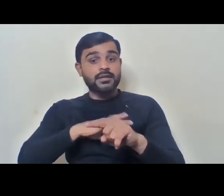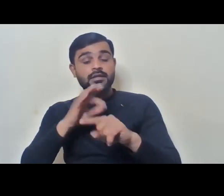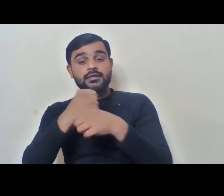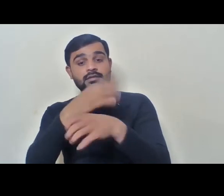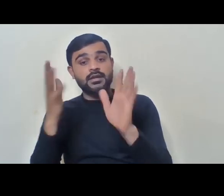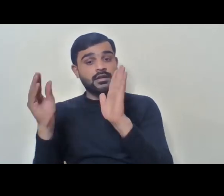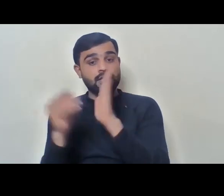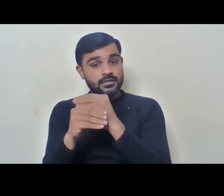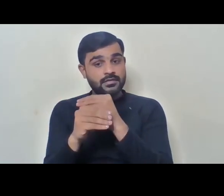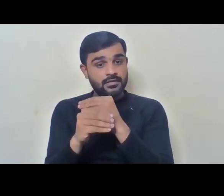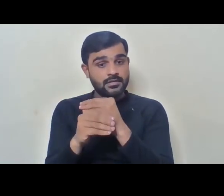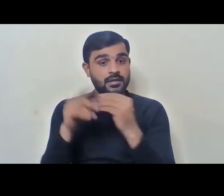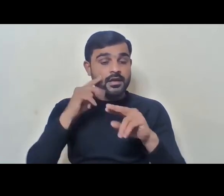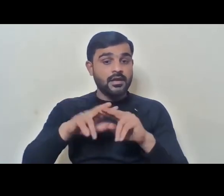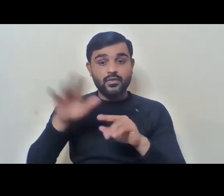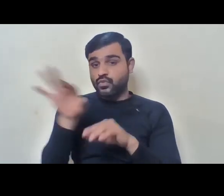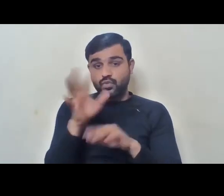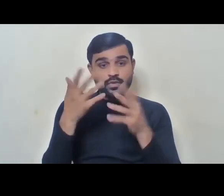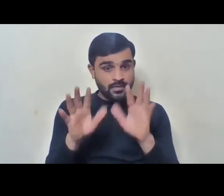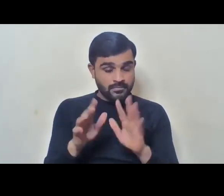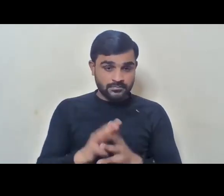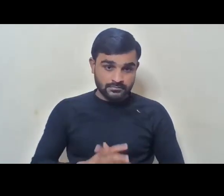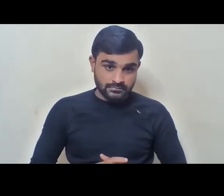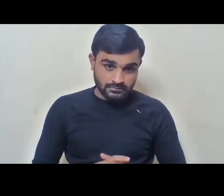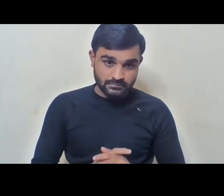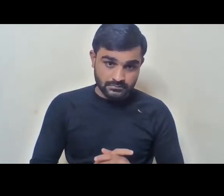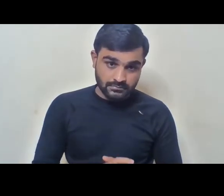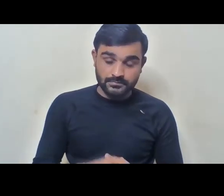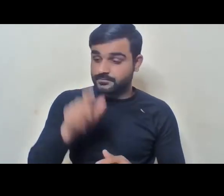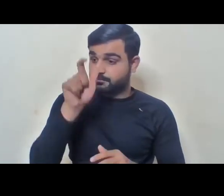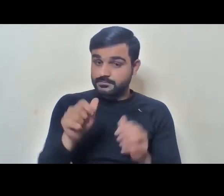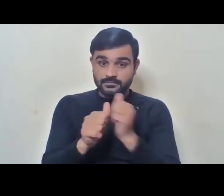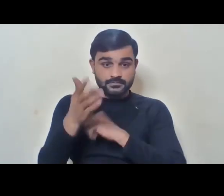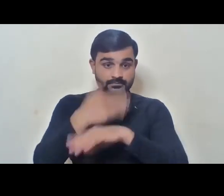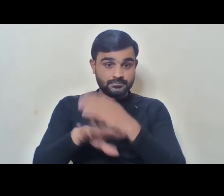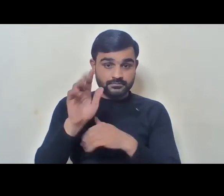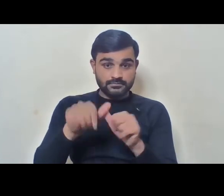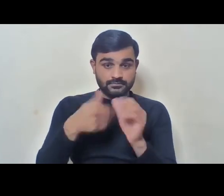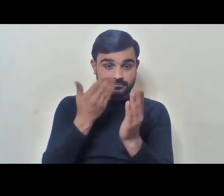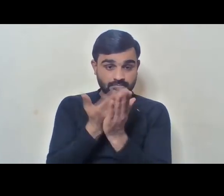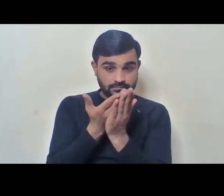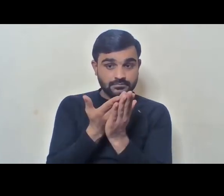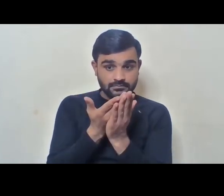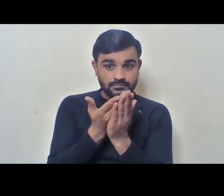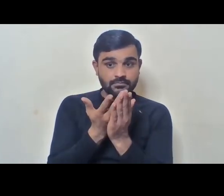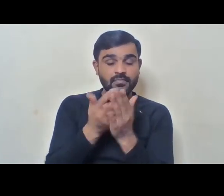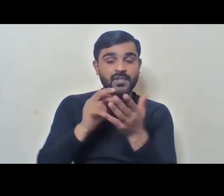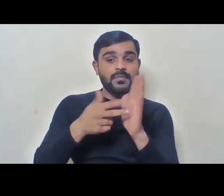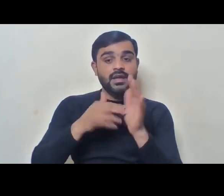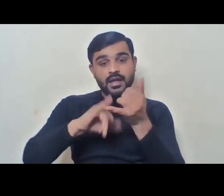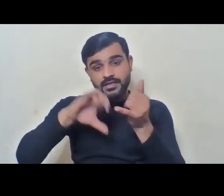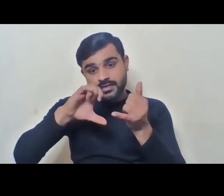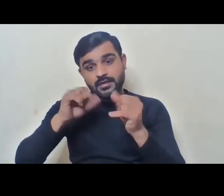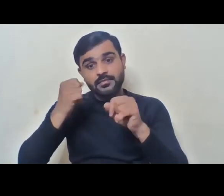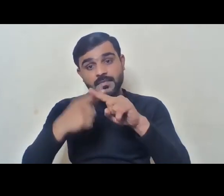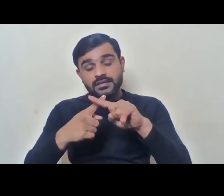if you are selected. So, the person with disability will apply, can apply as SC and